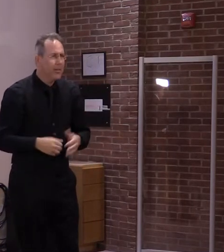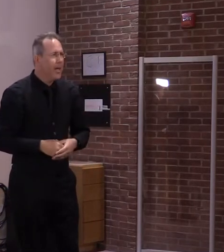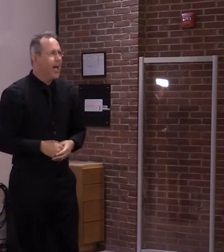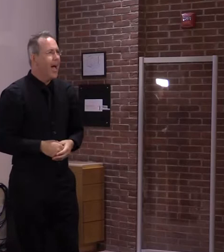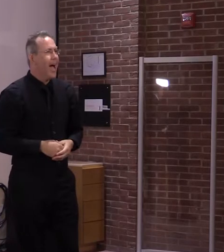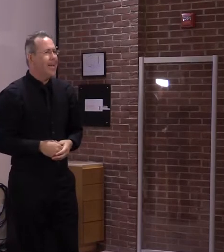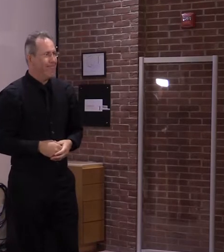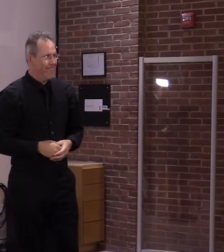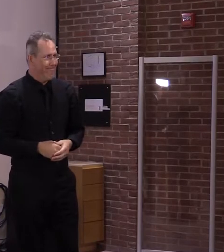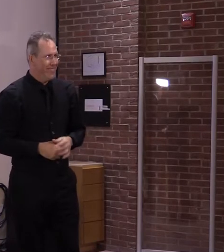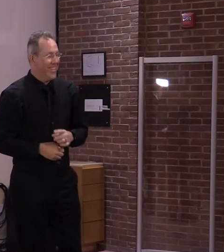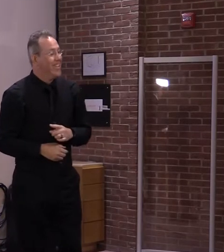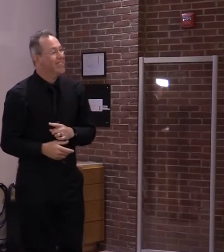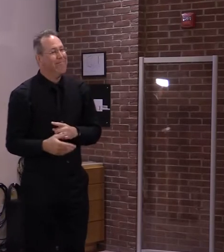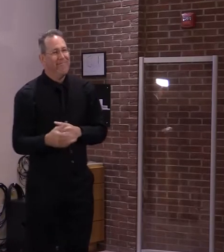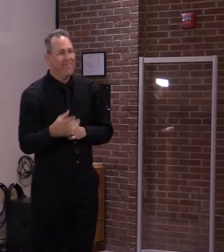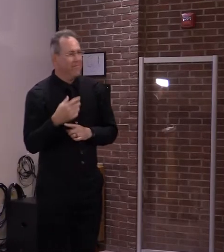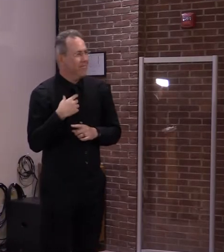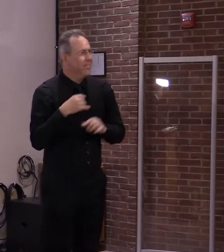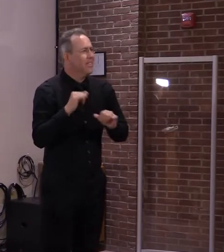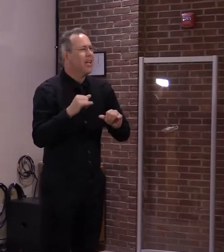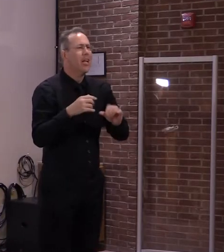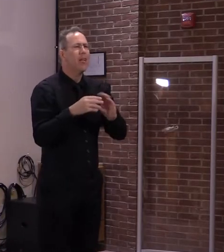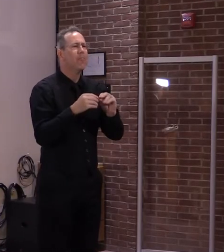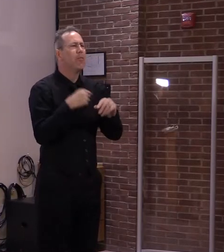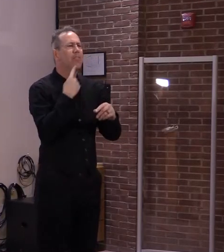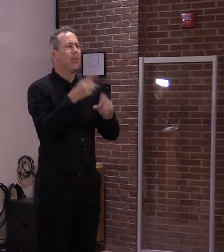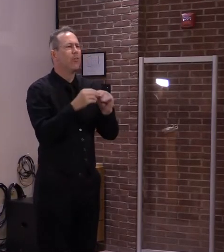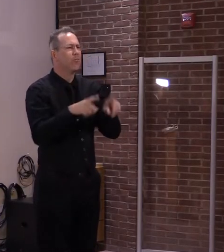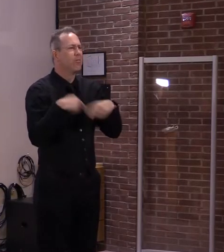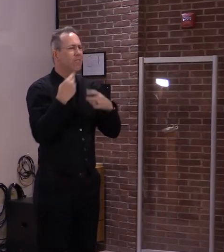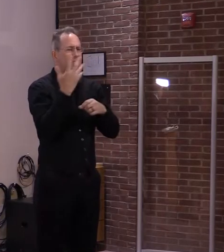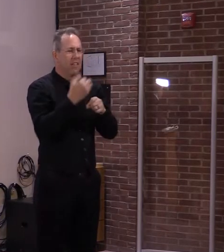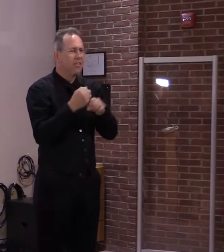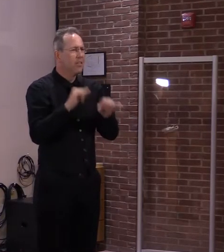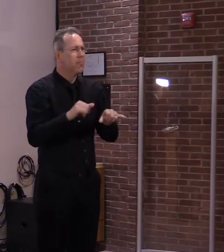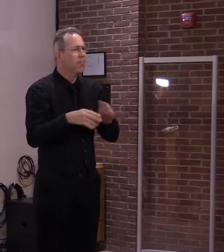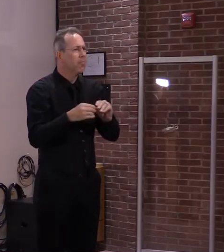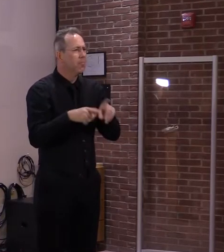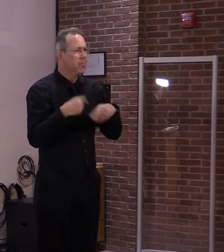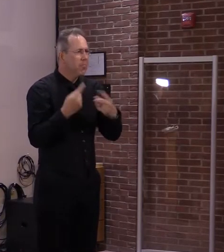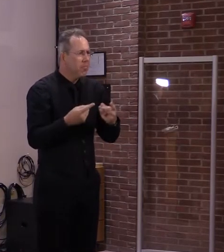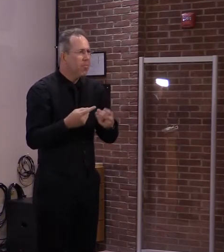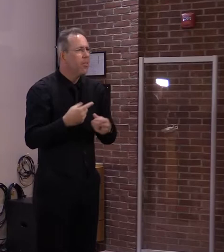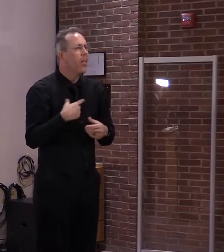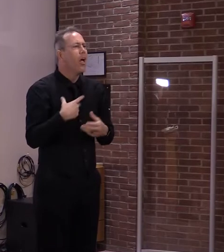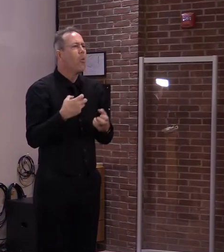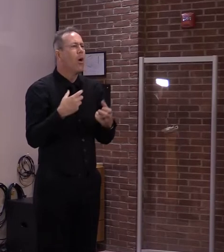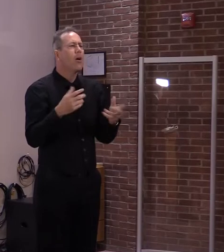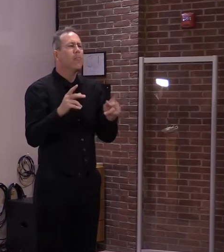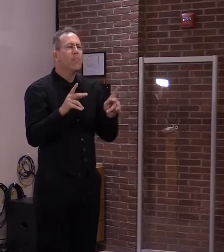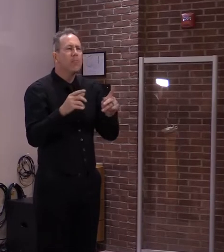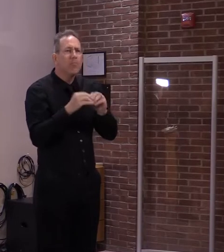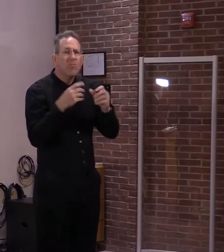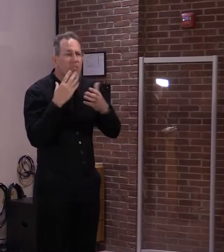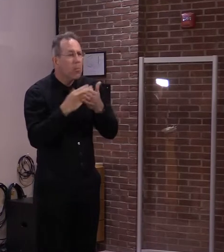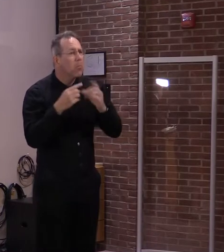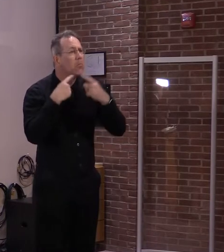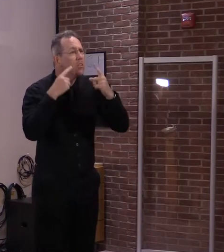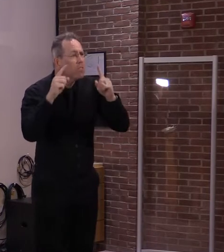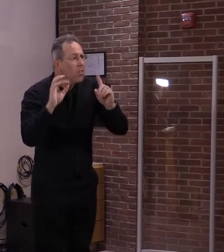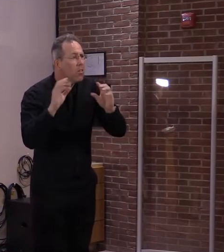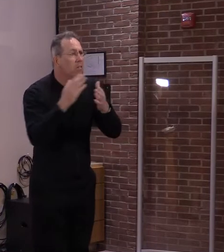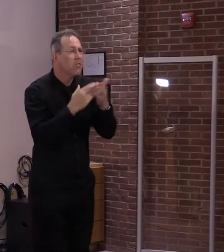Same strategy we've been using for the last four years. I think we've been successful in a lot of regards, Greg, so I don't know what